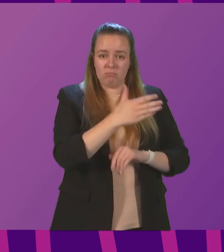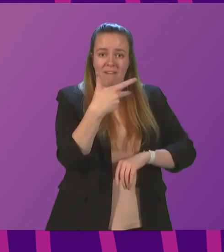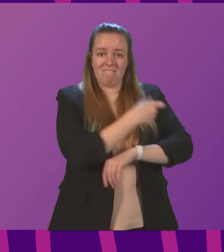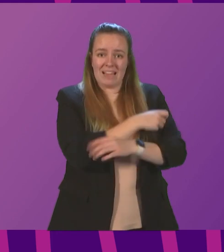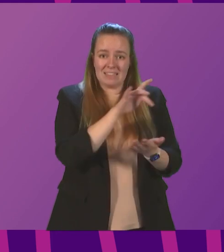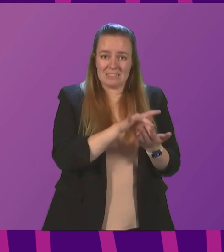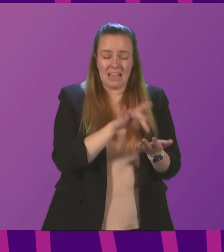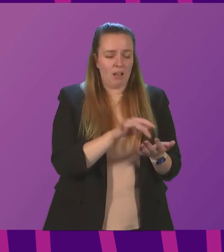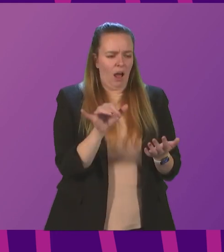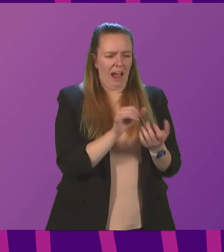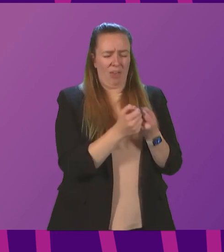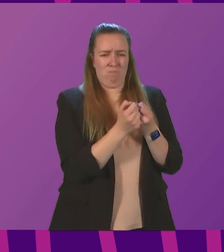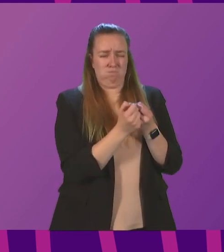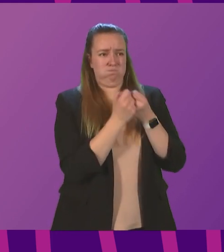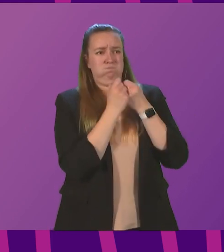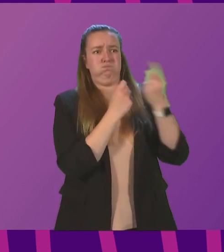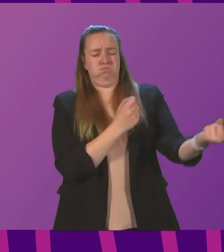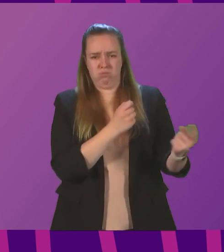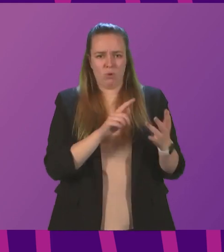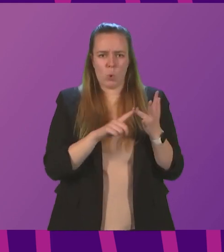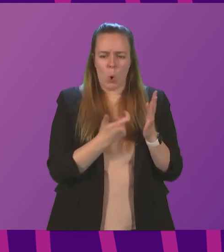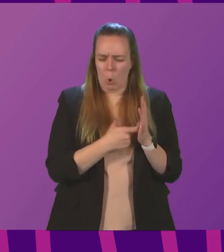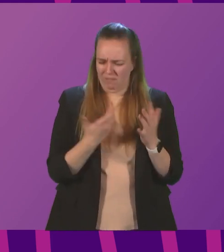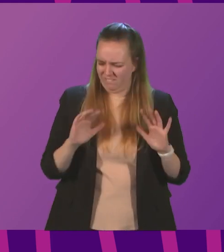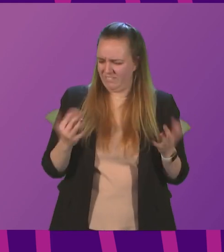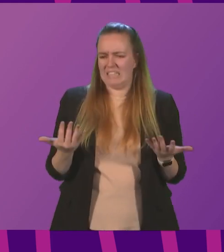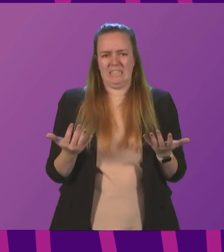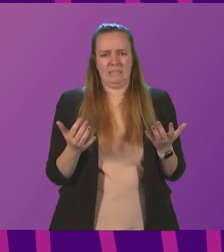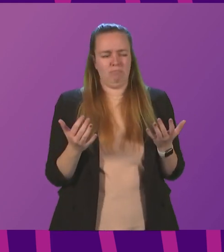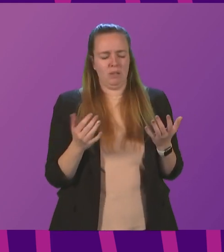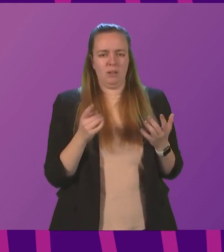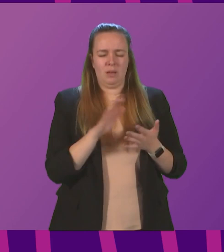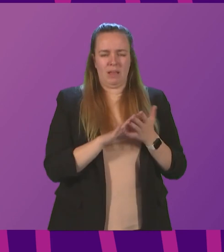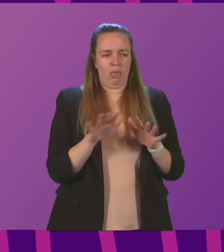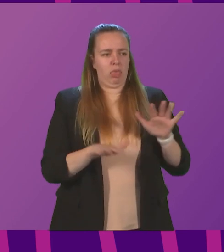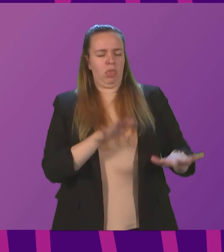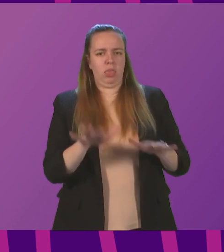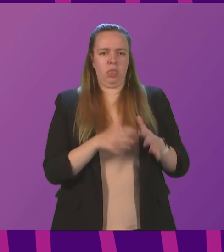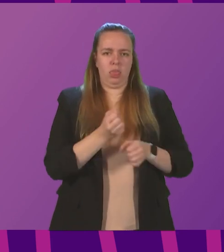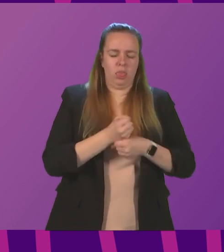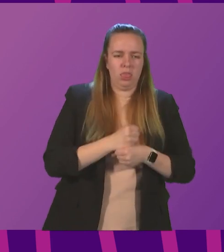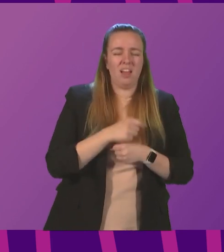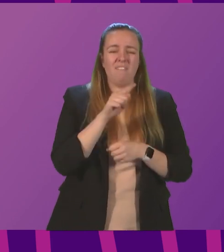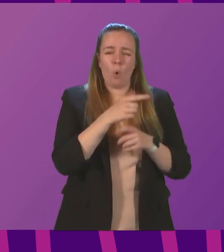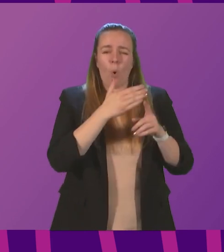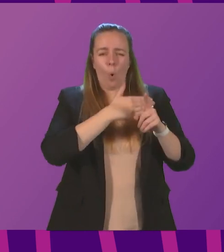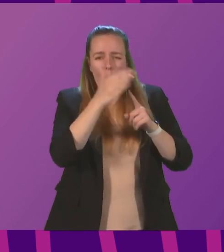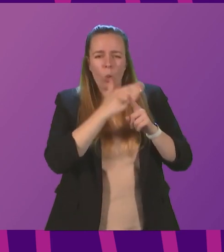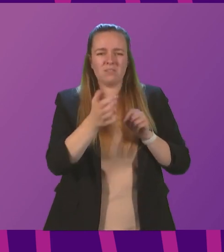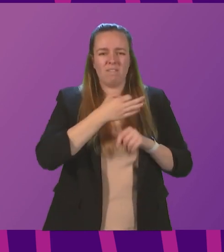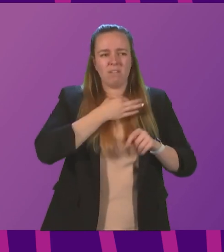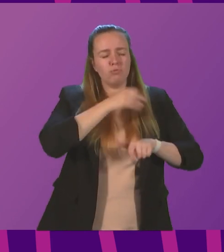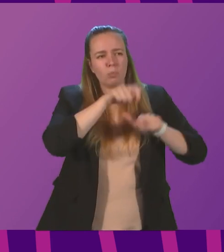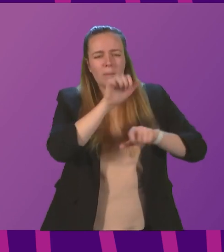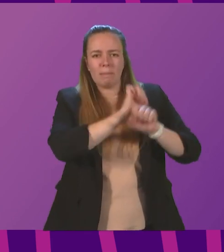that are either nowhere near them or don't exist at all, leading to considerable distress, particularly for older and vulnerable people